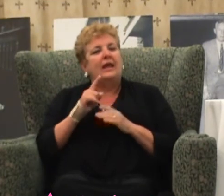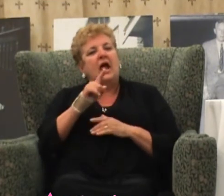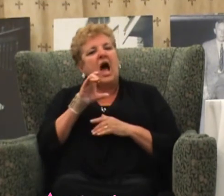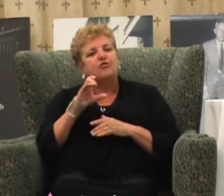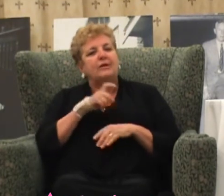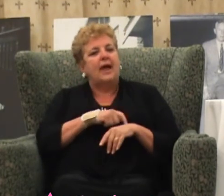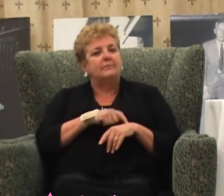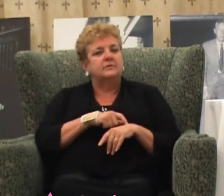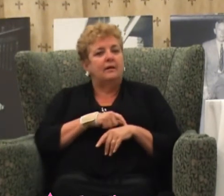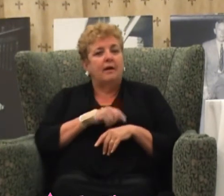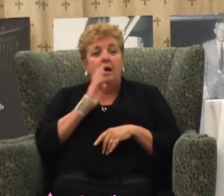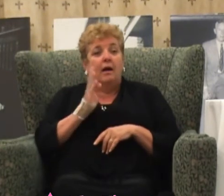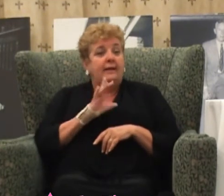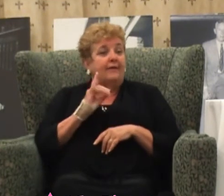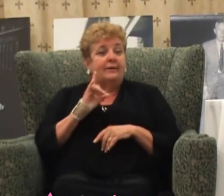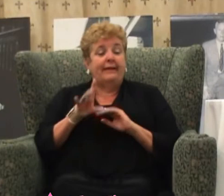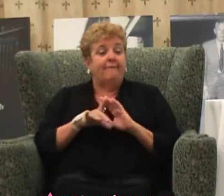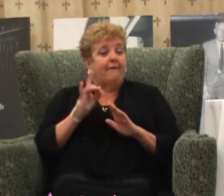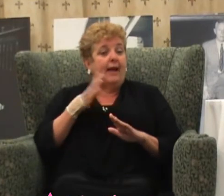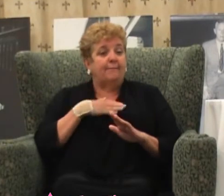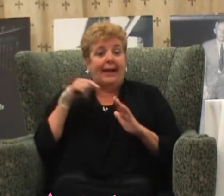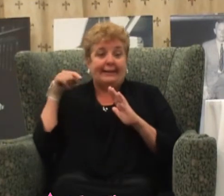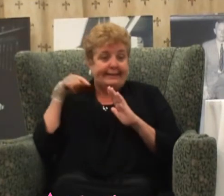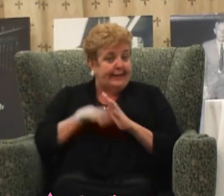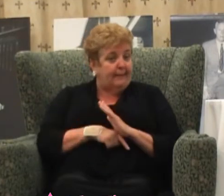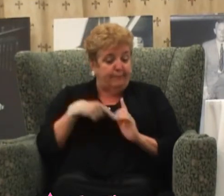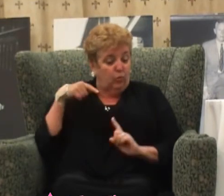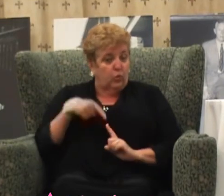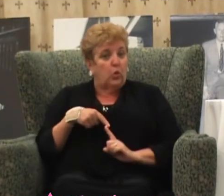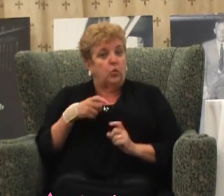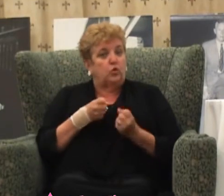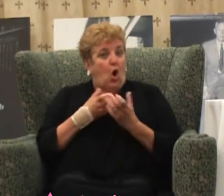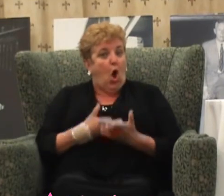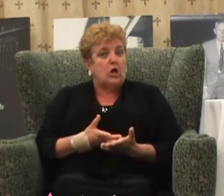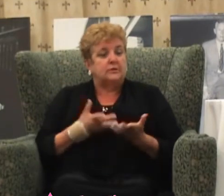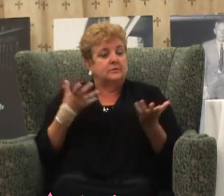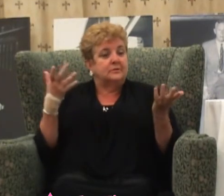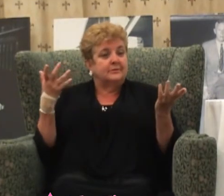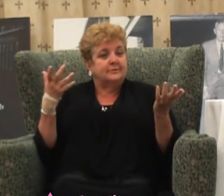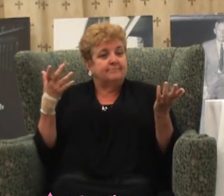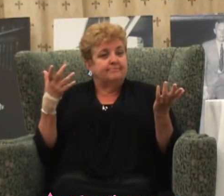underlying cause and condition. I finally settled on trauma from circumcision. I don't know.